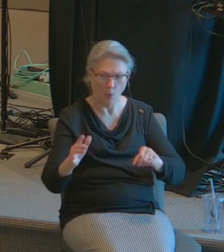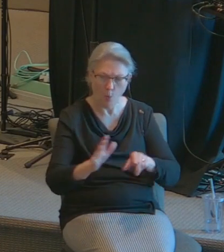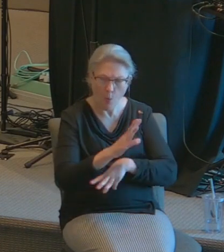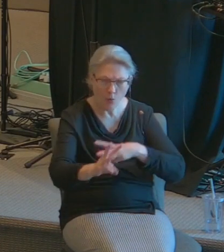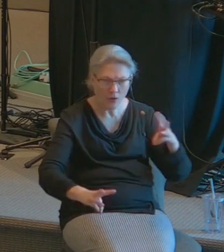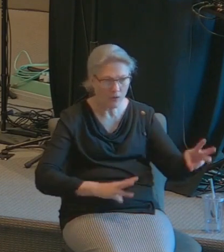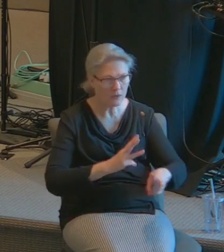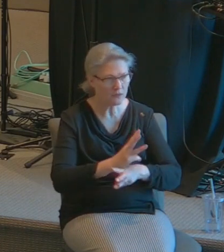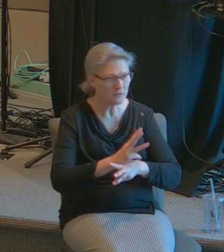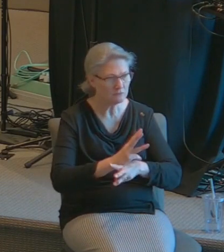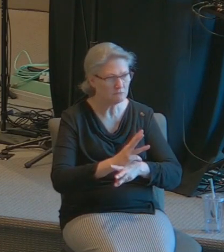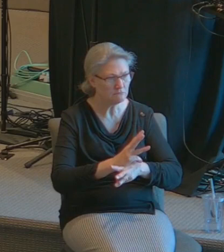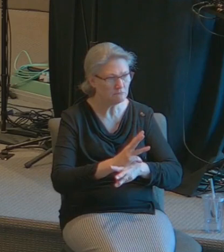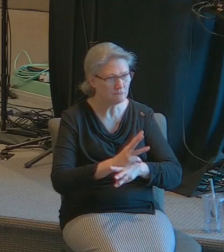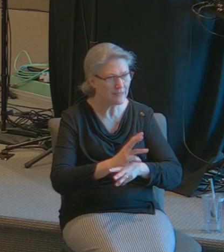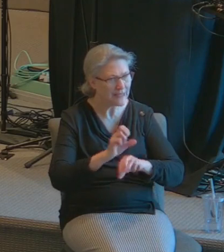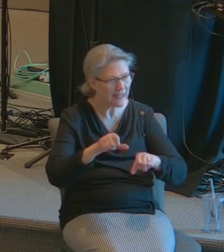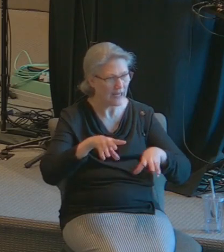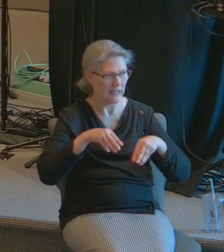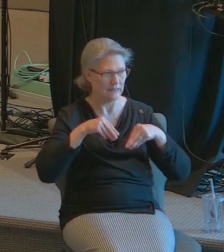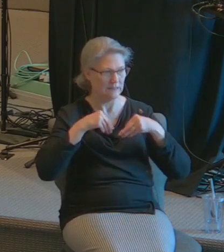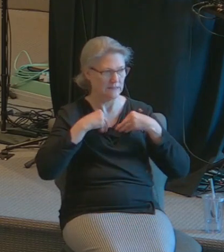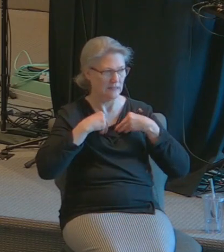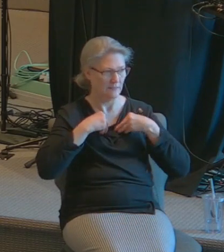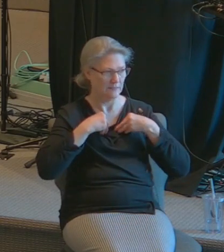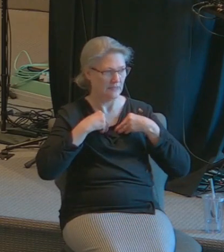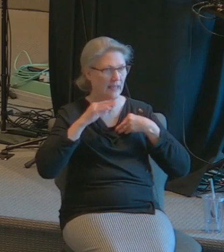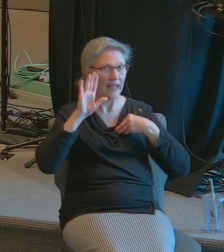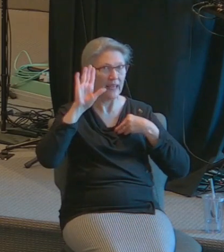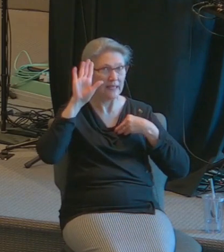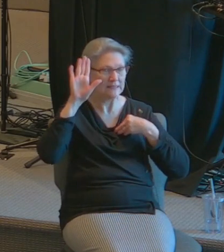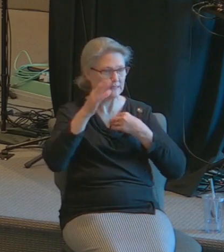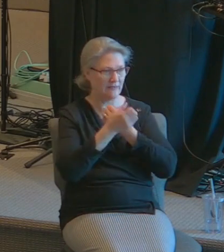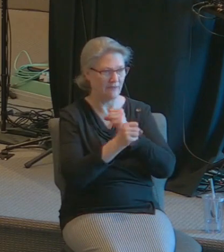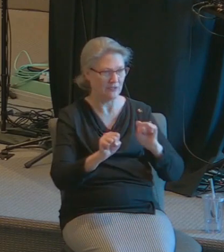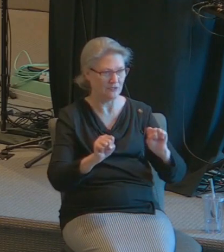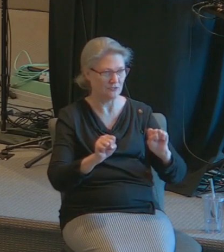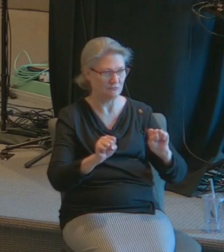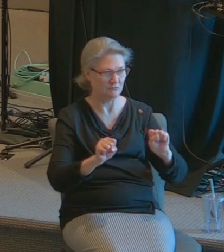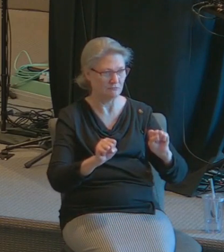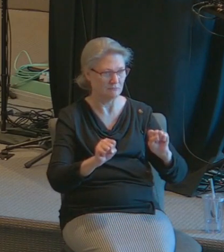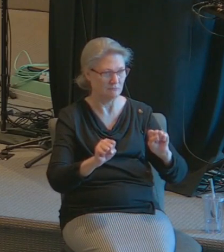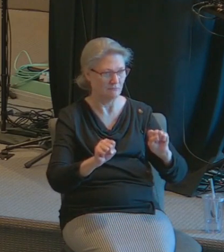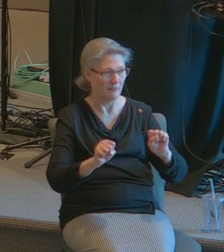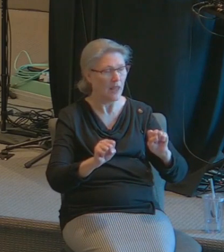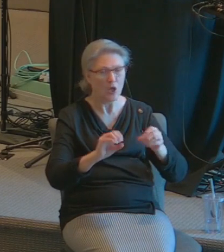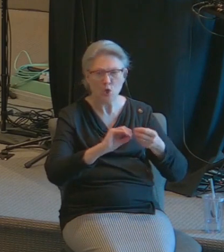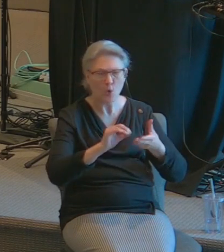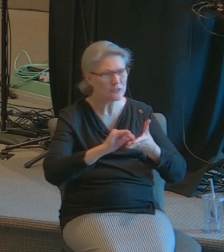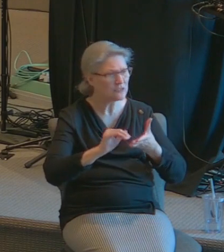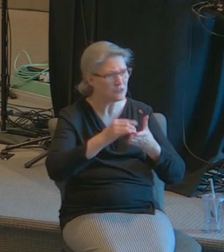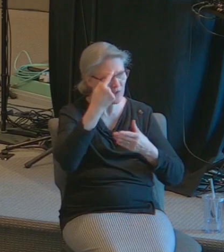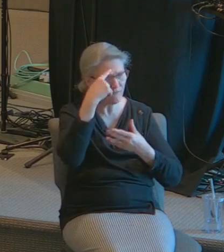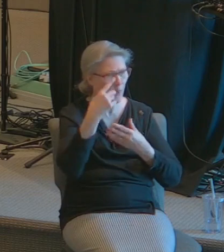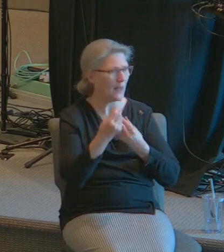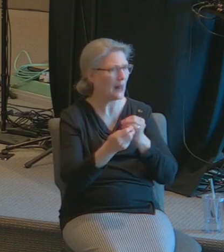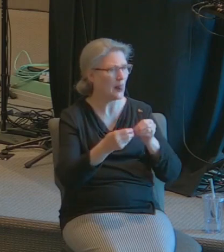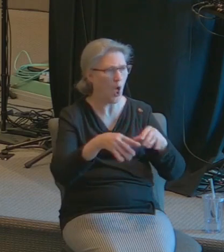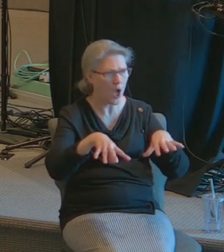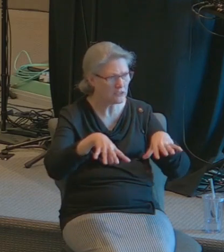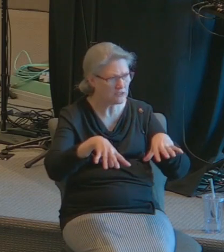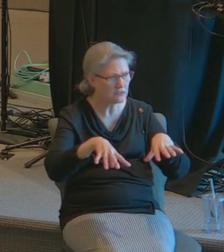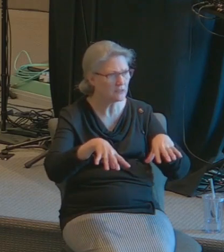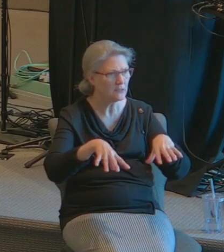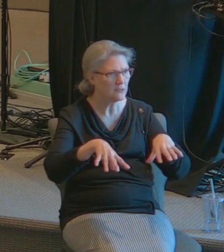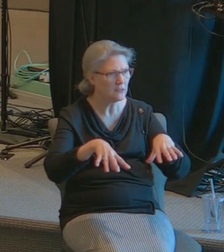world can accept it. You should not be lost. You